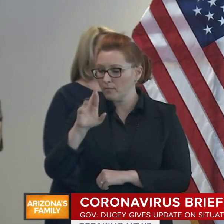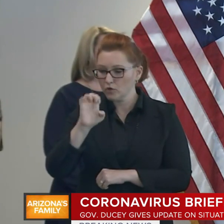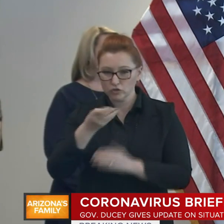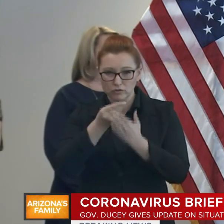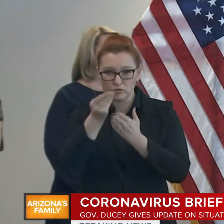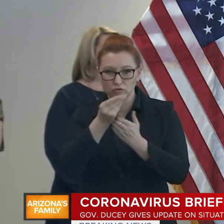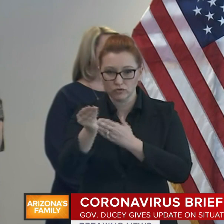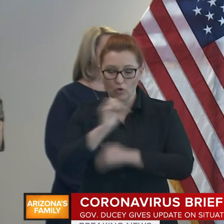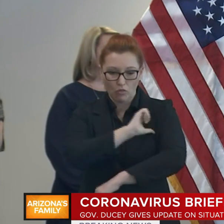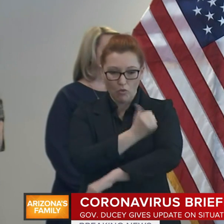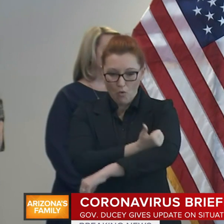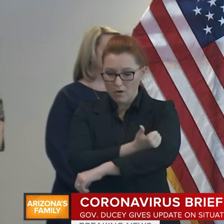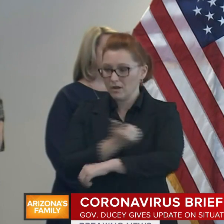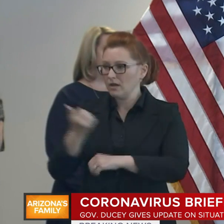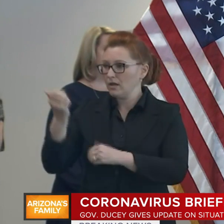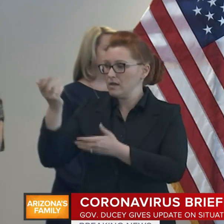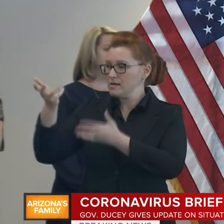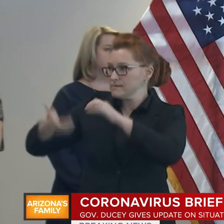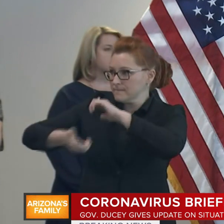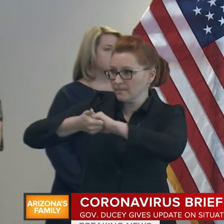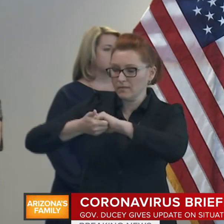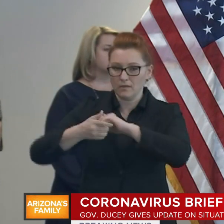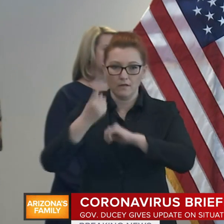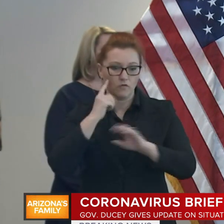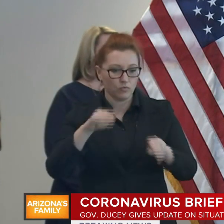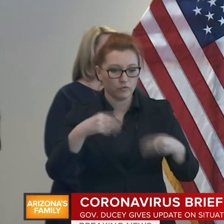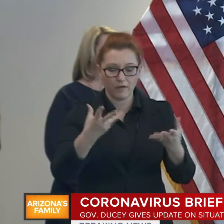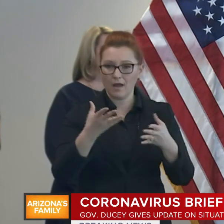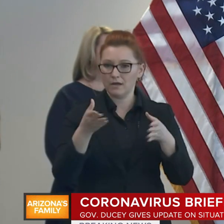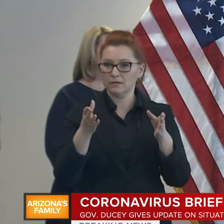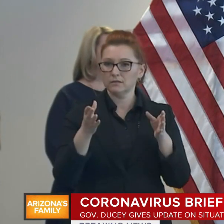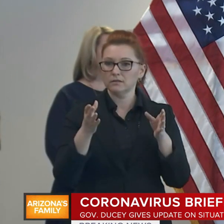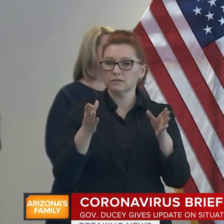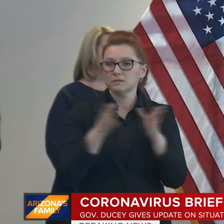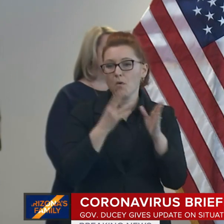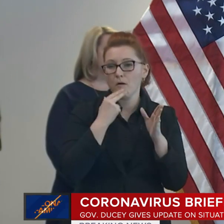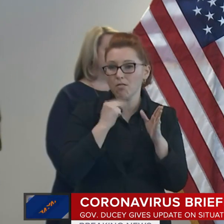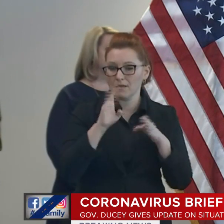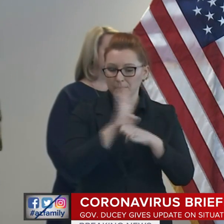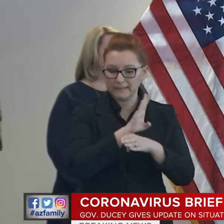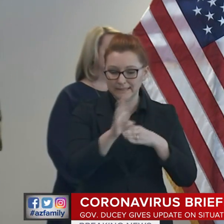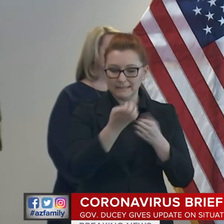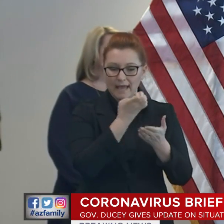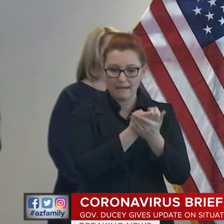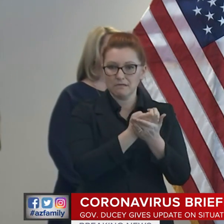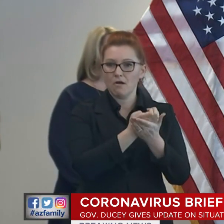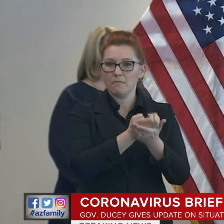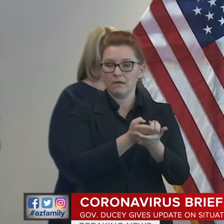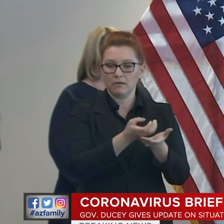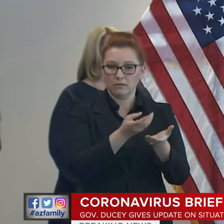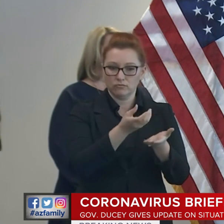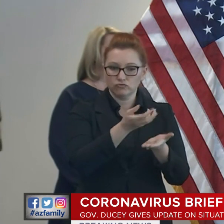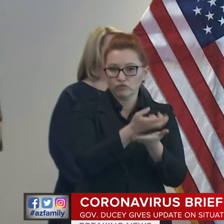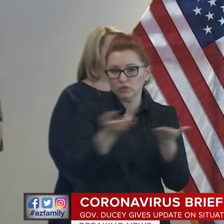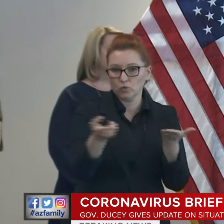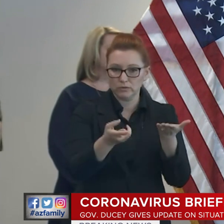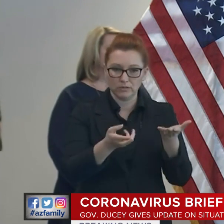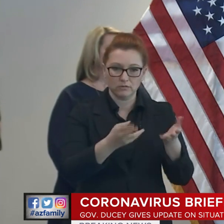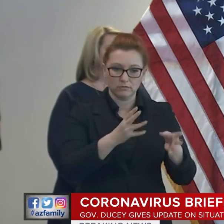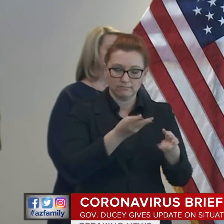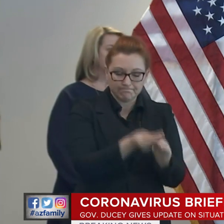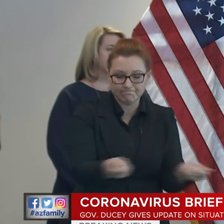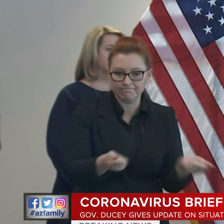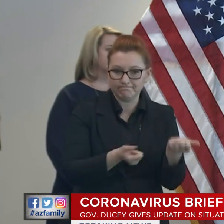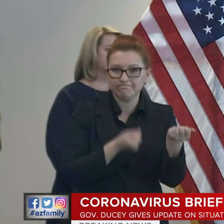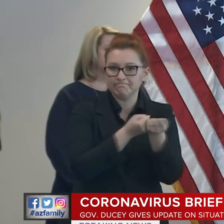working with small businesses to provide small business economic relief resources. Agency directors